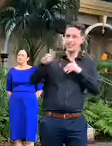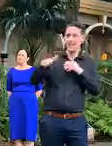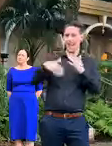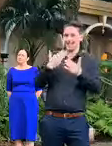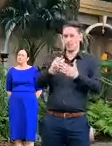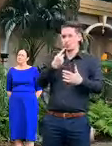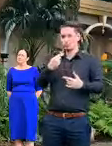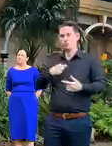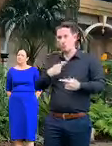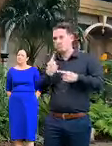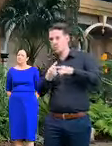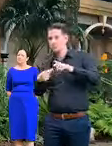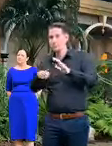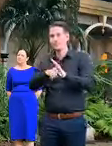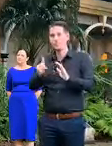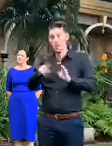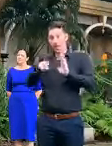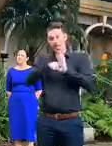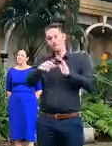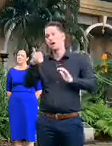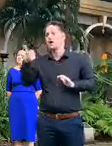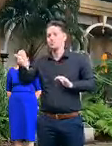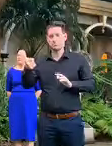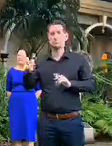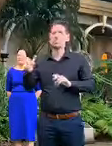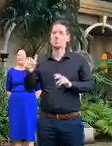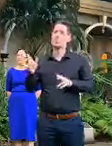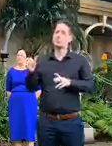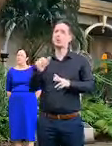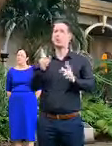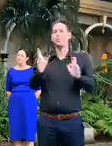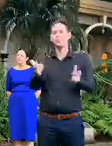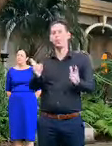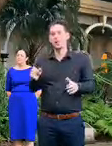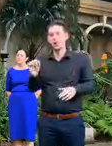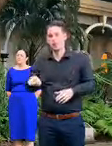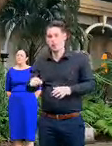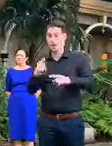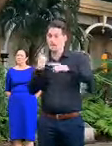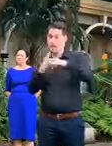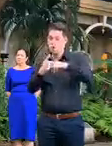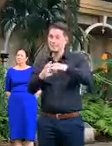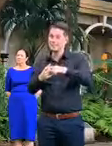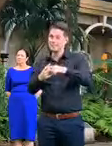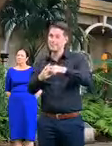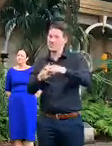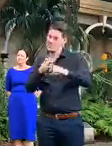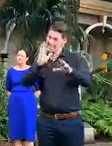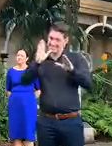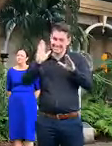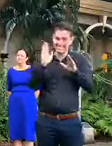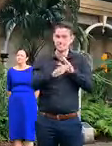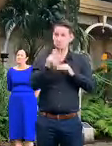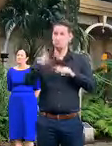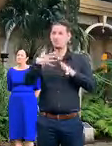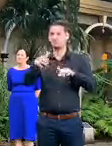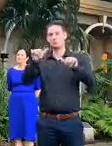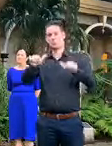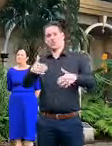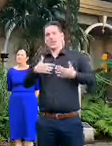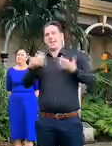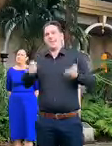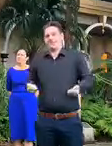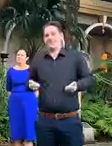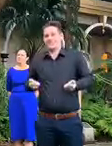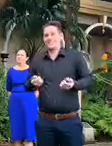If the result is negative, that's fine. You can do what you would normally do. If it's positive, you're then a confirmed case and